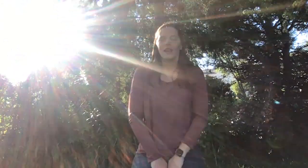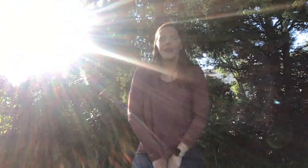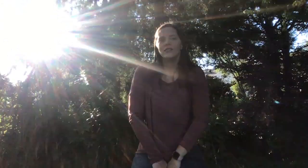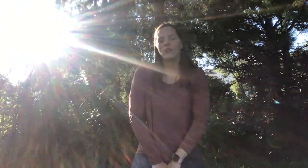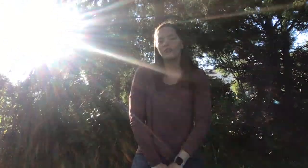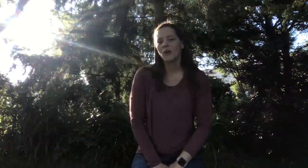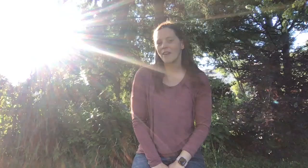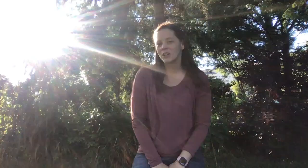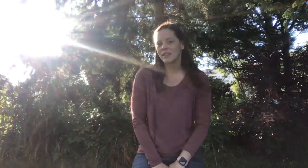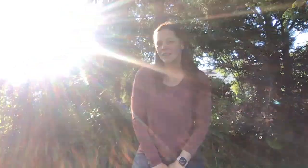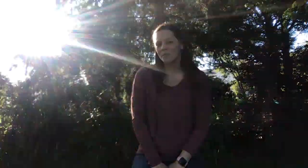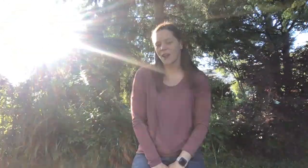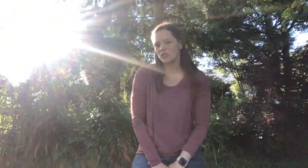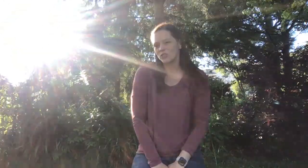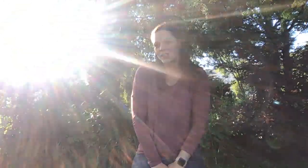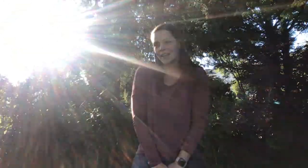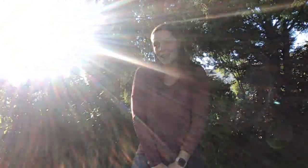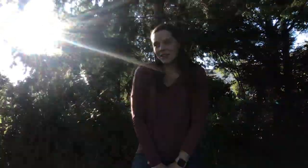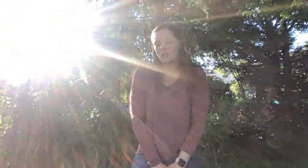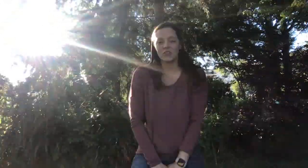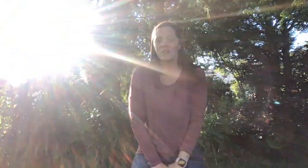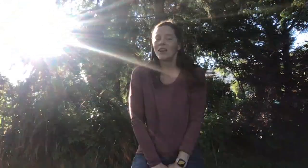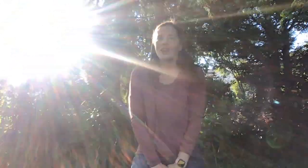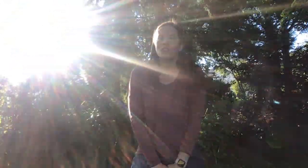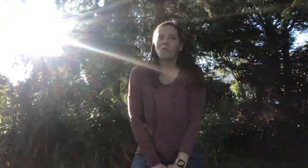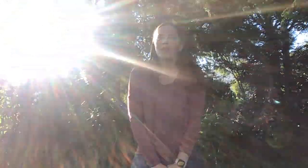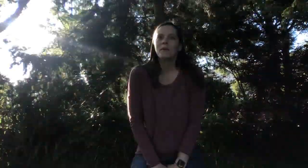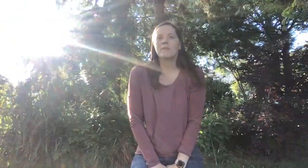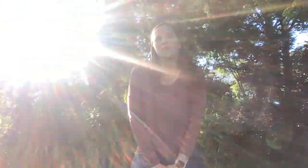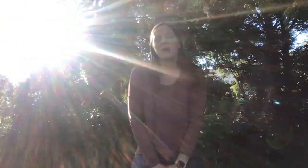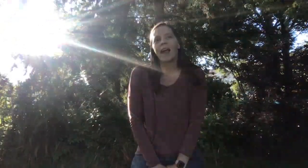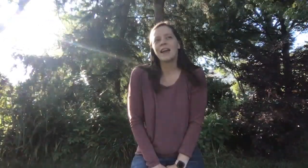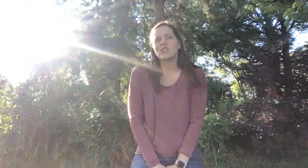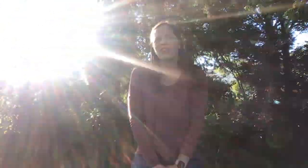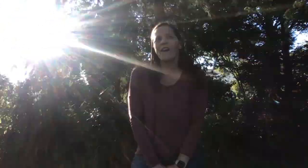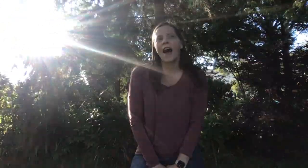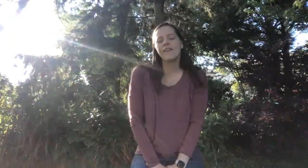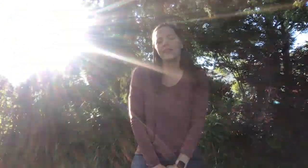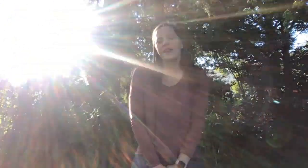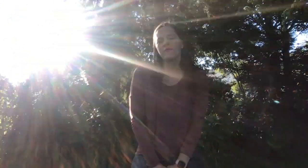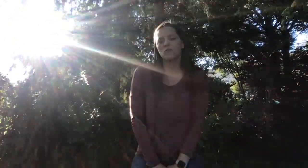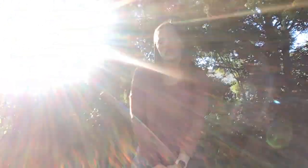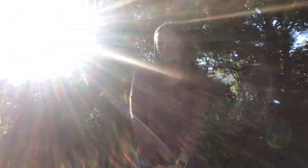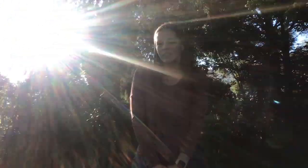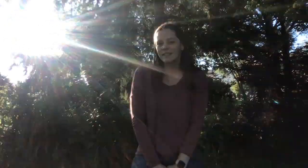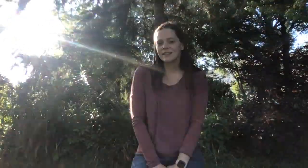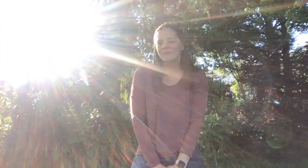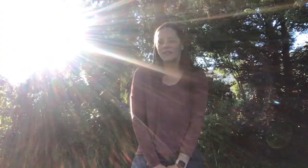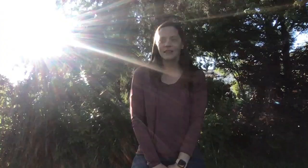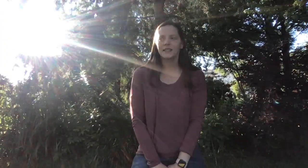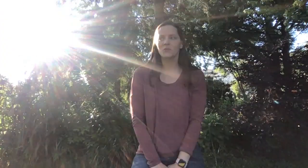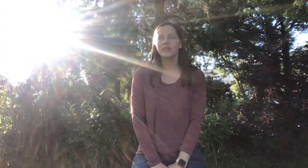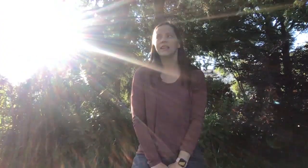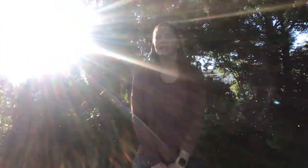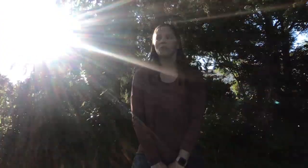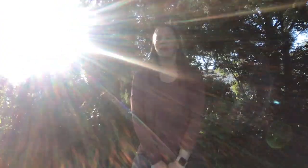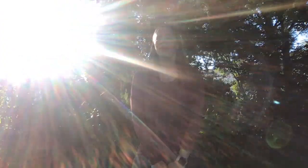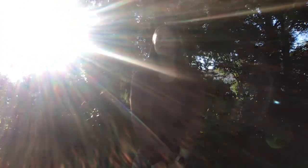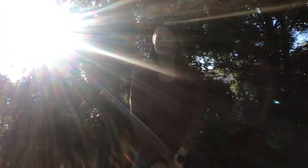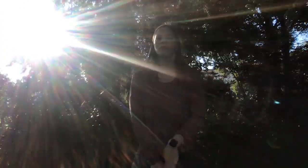So if you ever think about Julian or you you want to maybe pray and you don't have a lot of words, this is a really neat prayer that you can